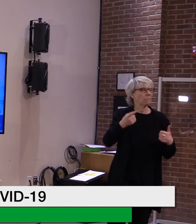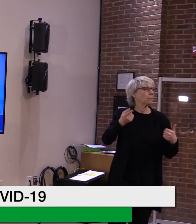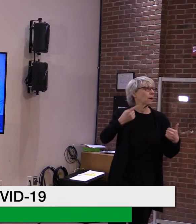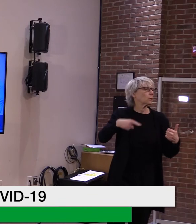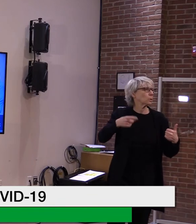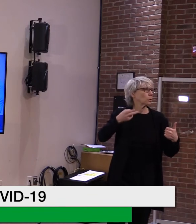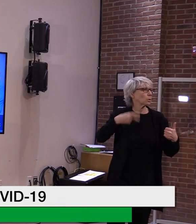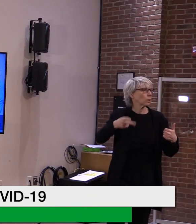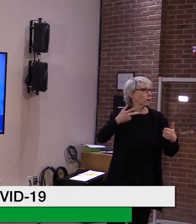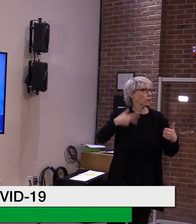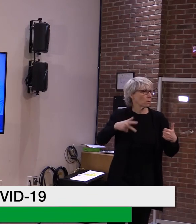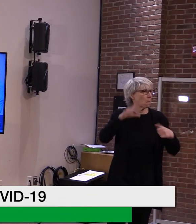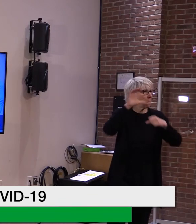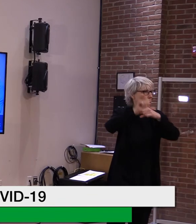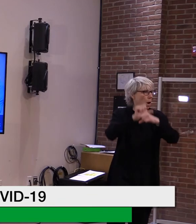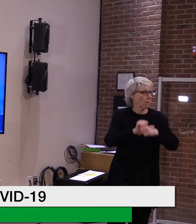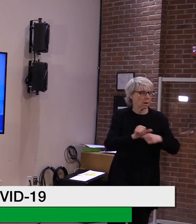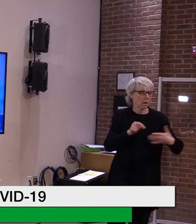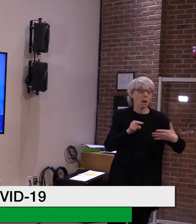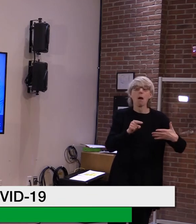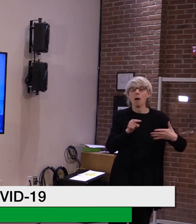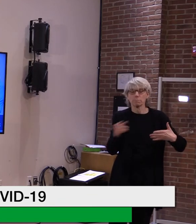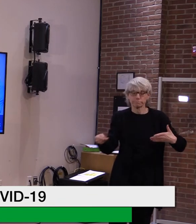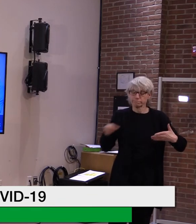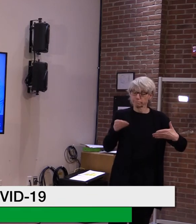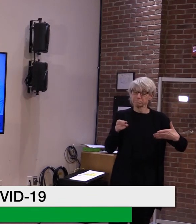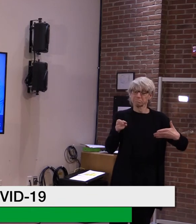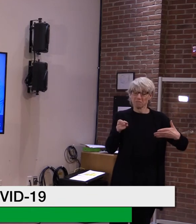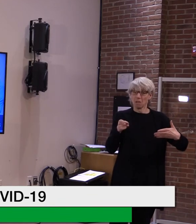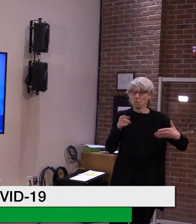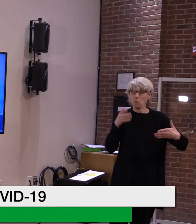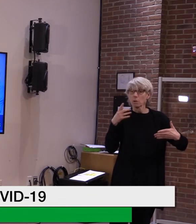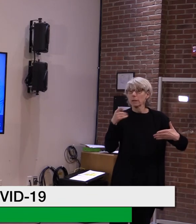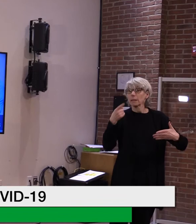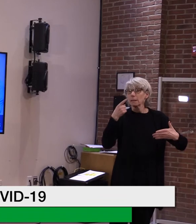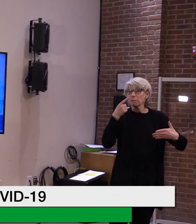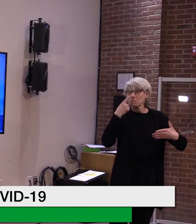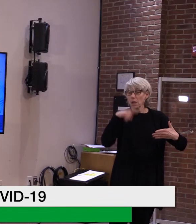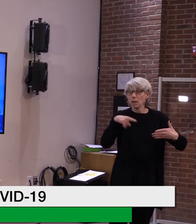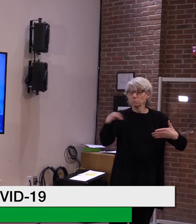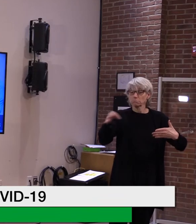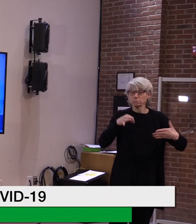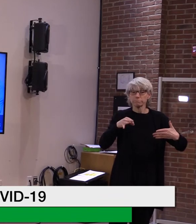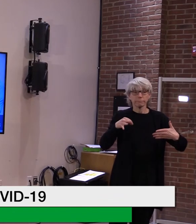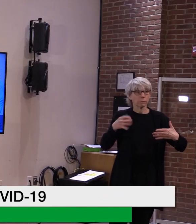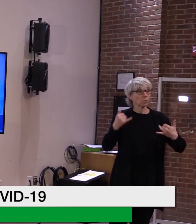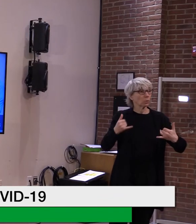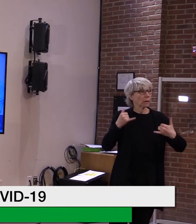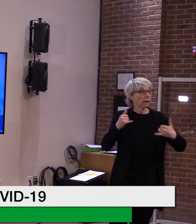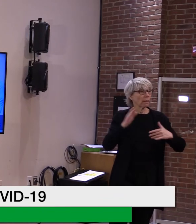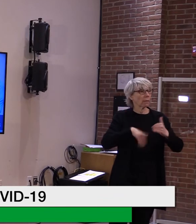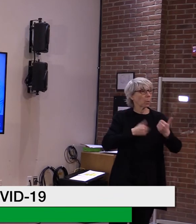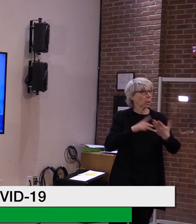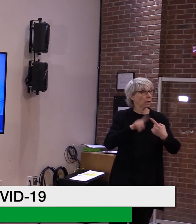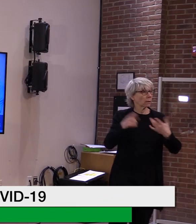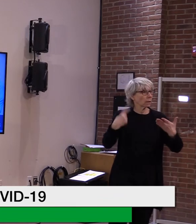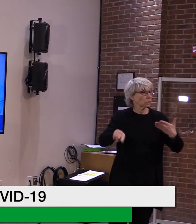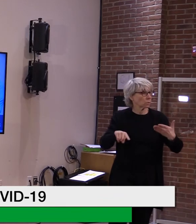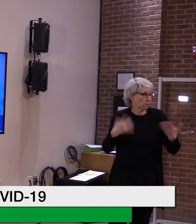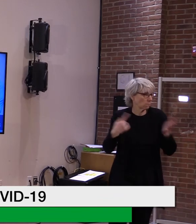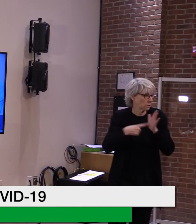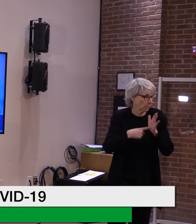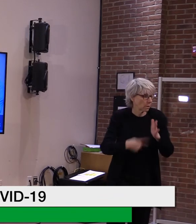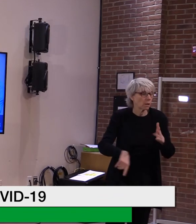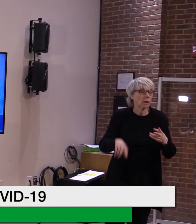future that you can bring forward and call those lists. You have the names, you have the numbers. Um, 1A, um, if you